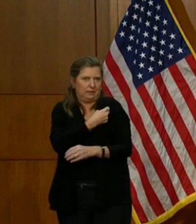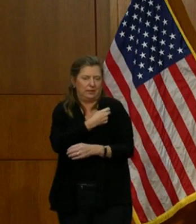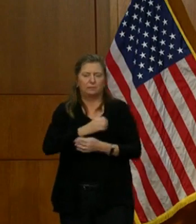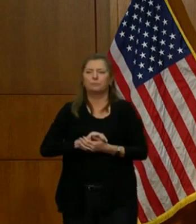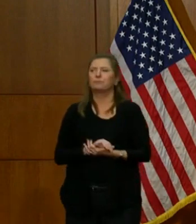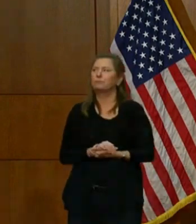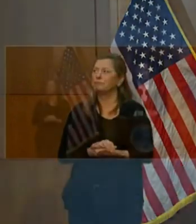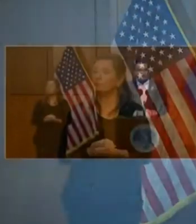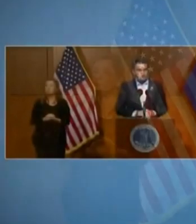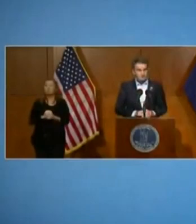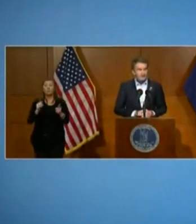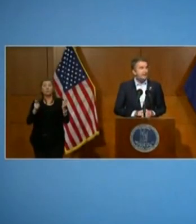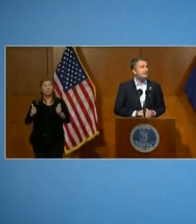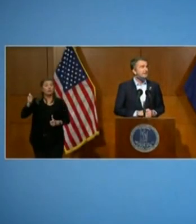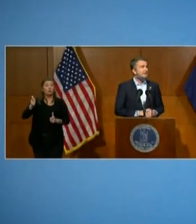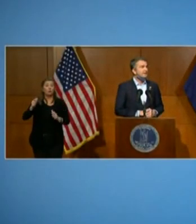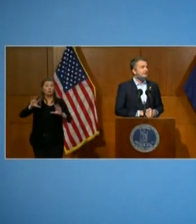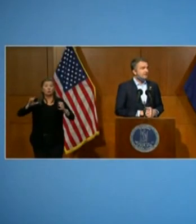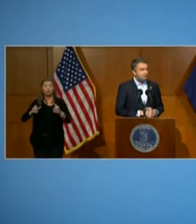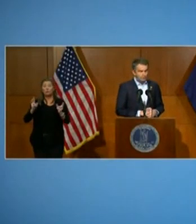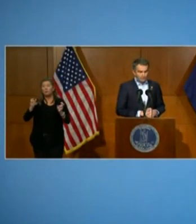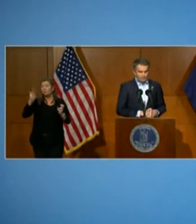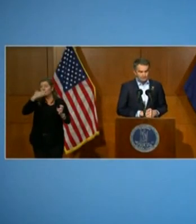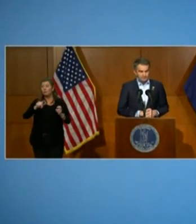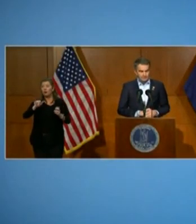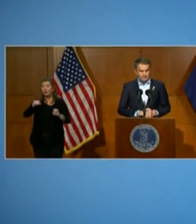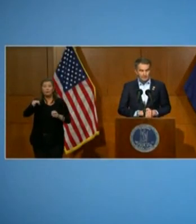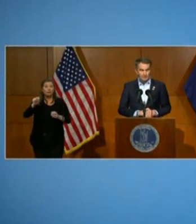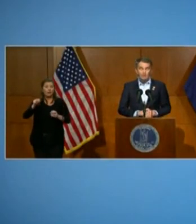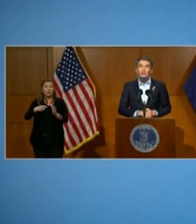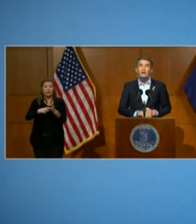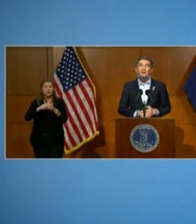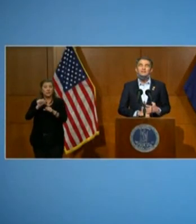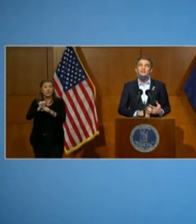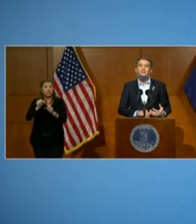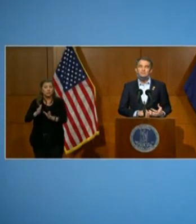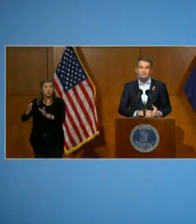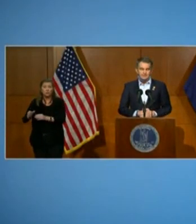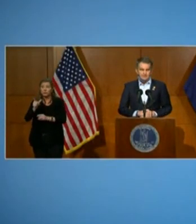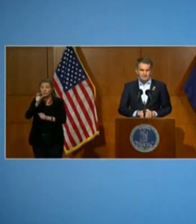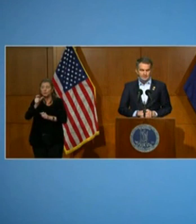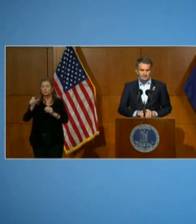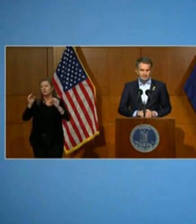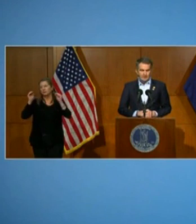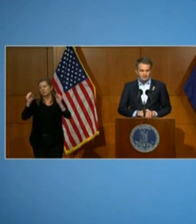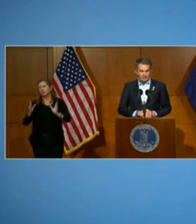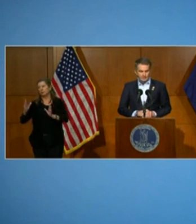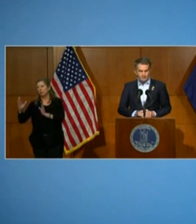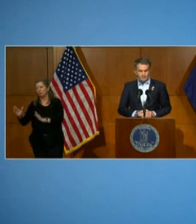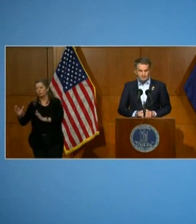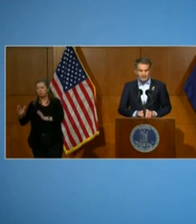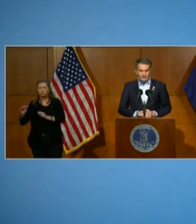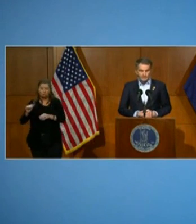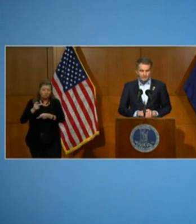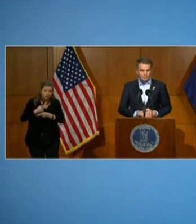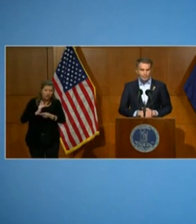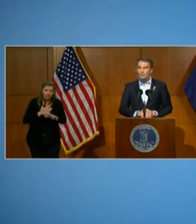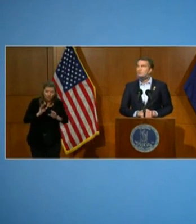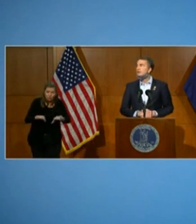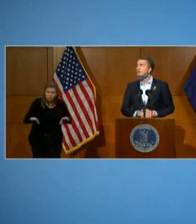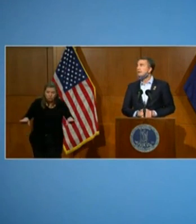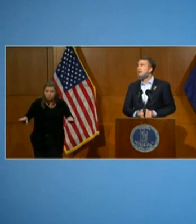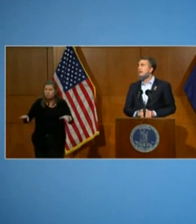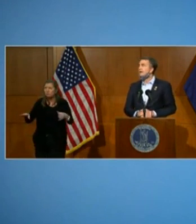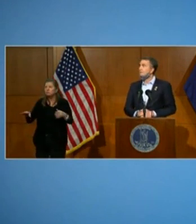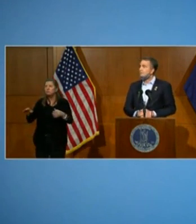The largest group of frontline essential workers are our teachers, our child care workers, and anyone who